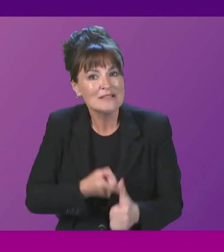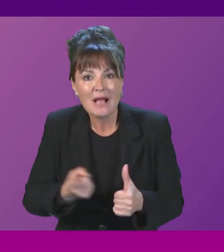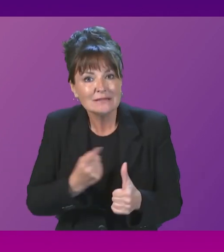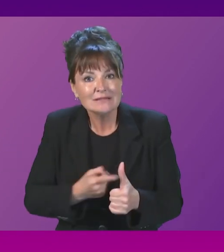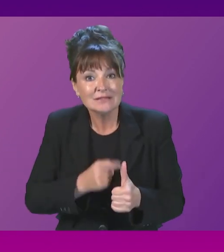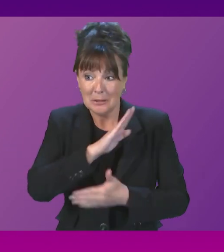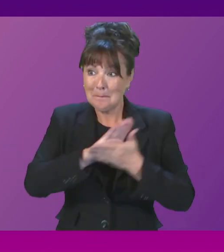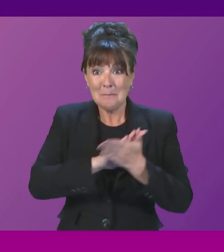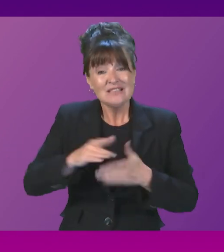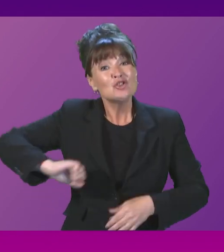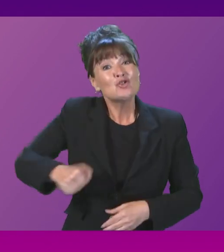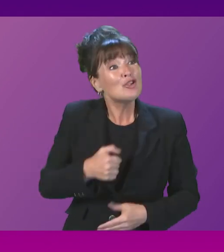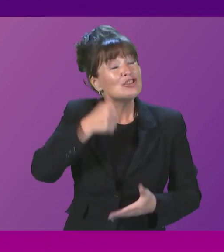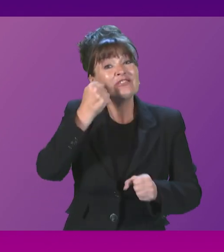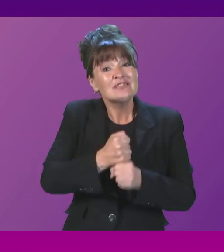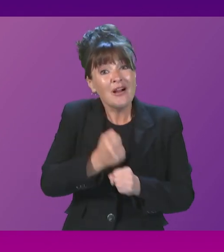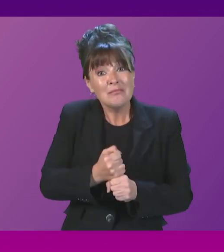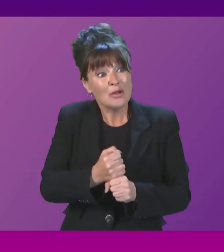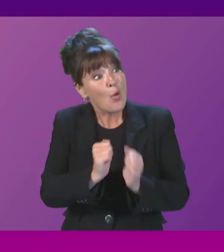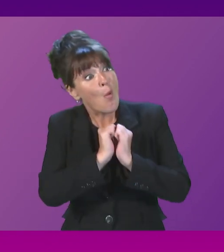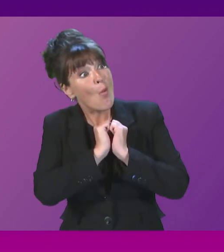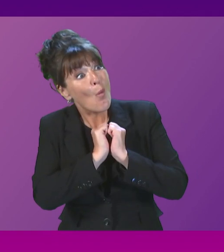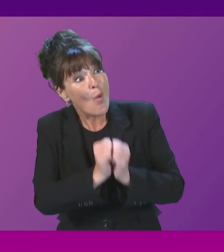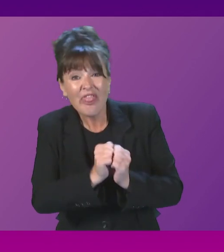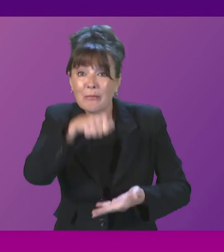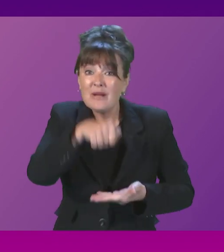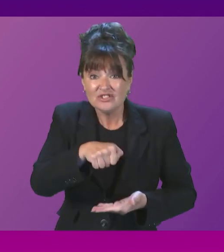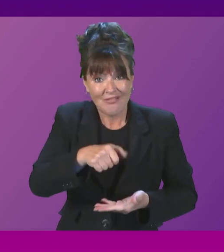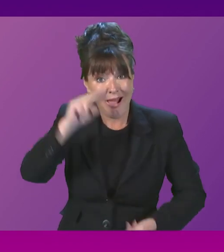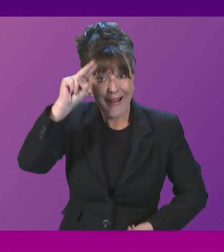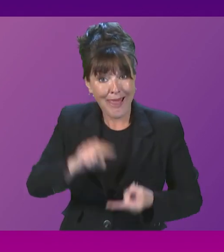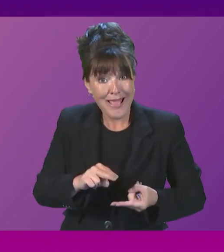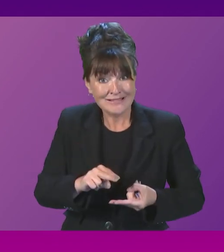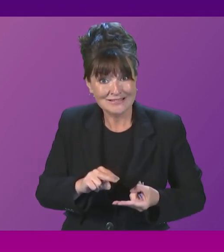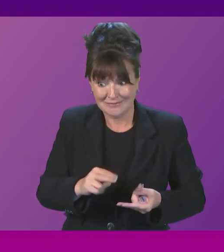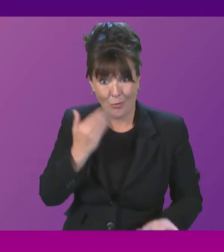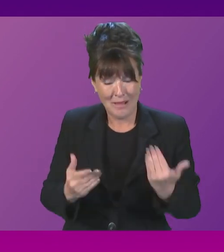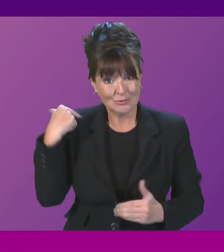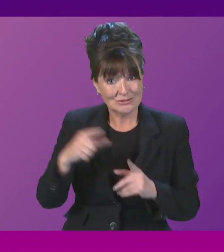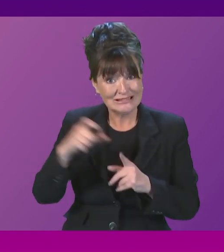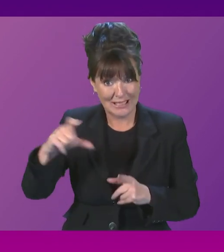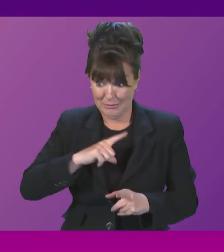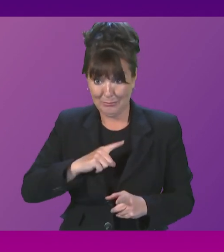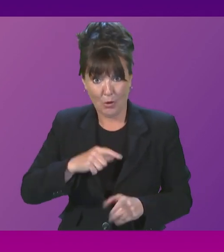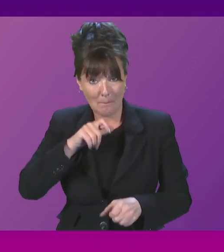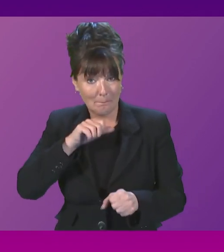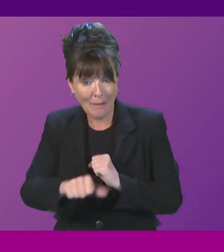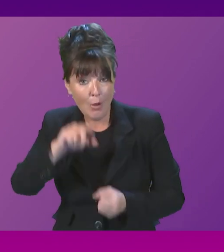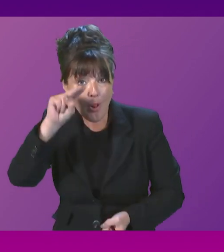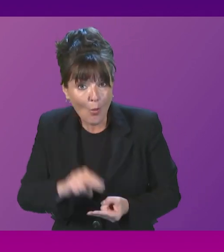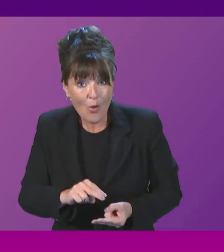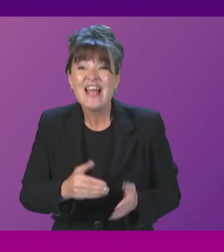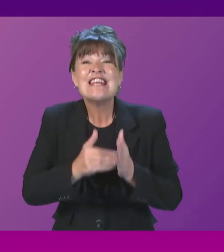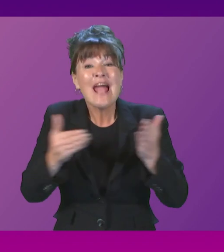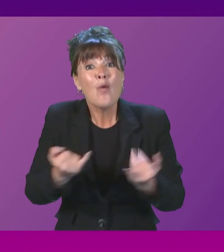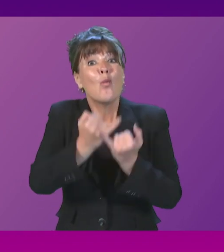is worth already around £1.7 billion less than when it was announced in December. The latest devaluation raises the